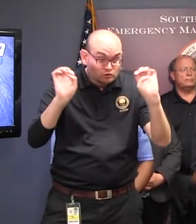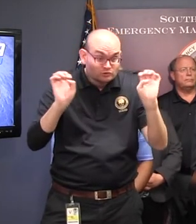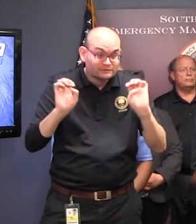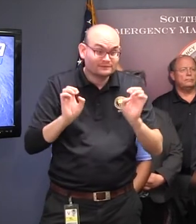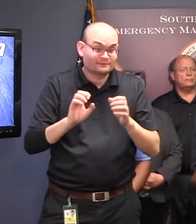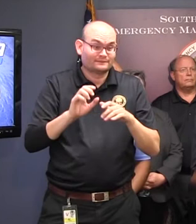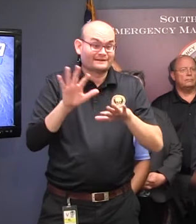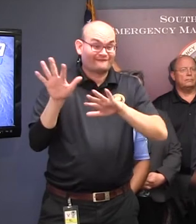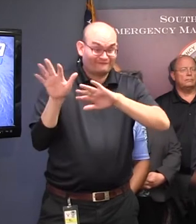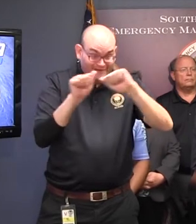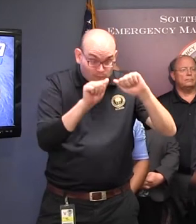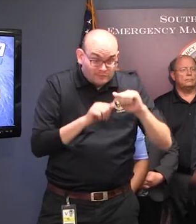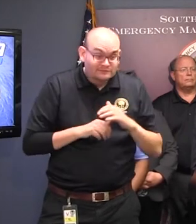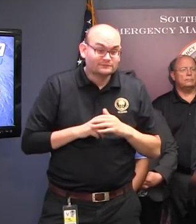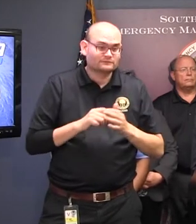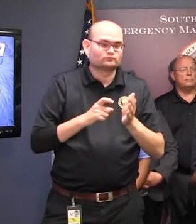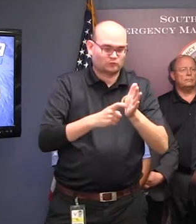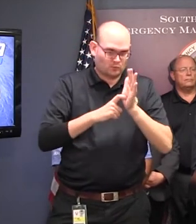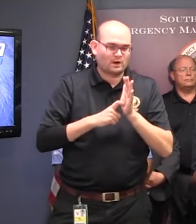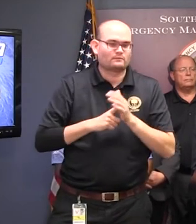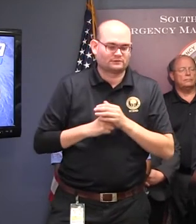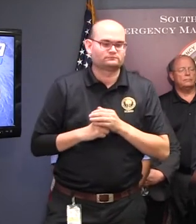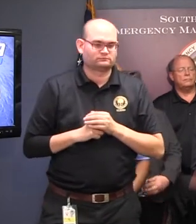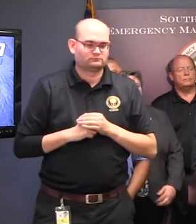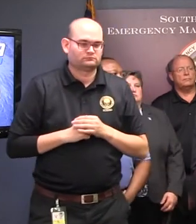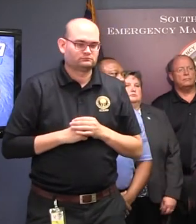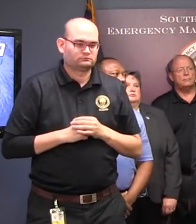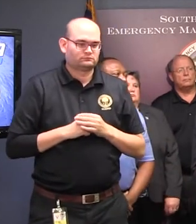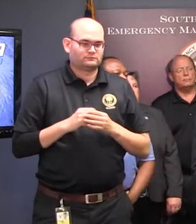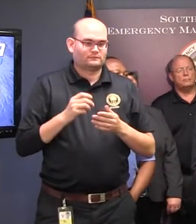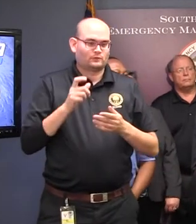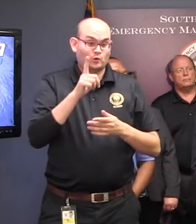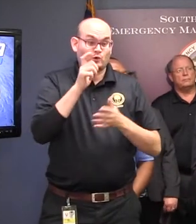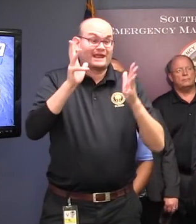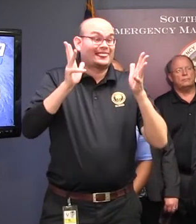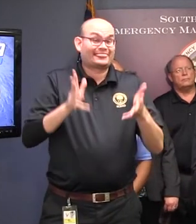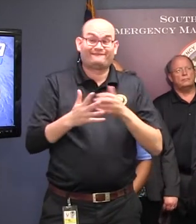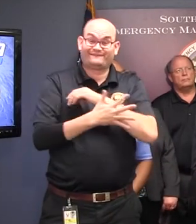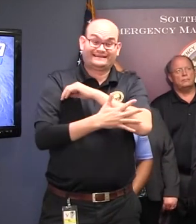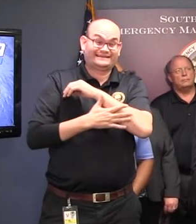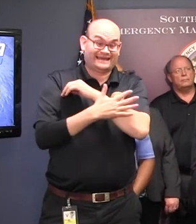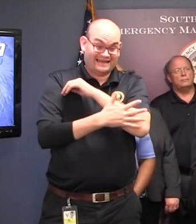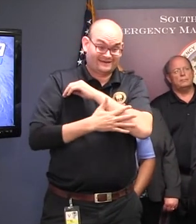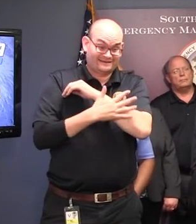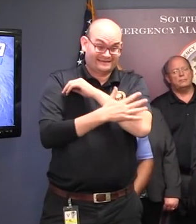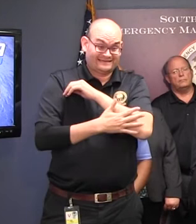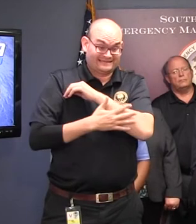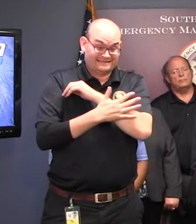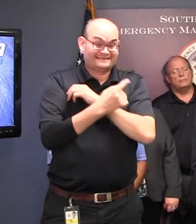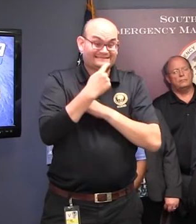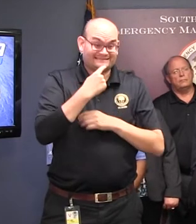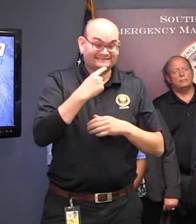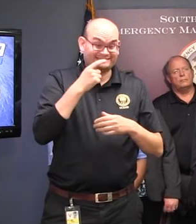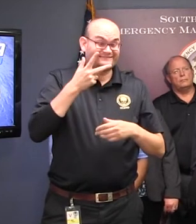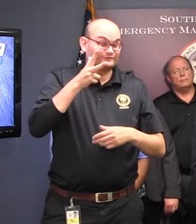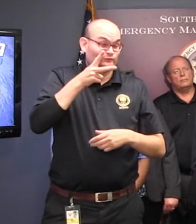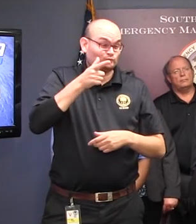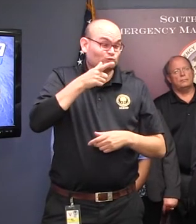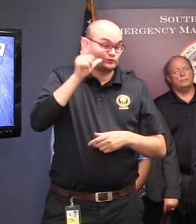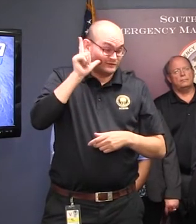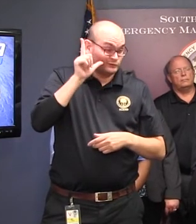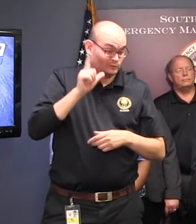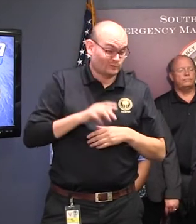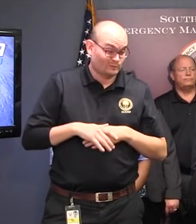Currently, for the remaining counties that are in the order as it exists now, the three hospitals have